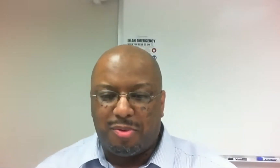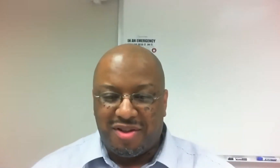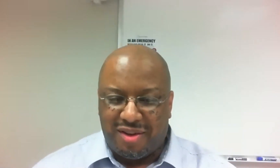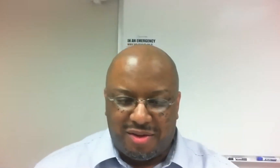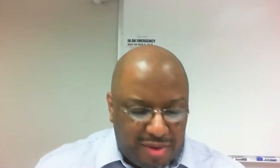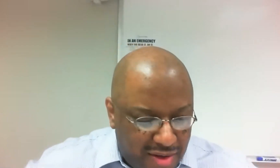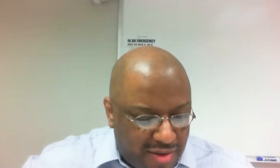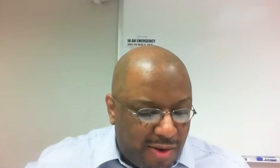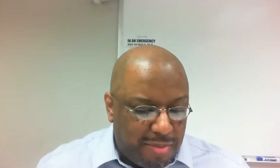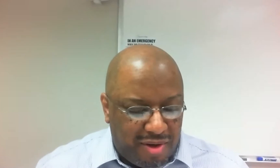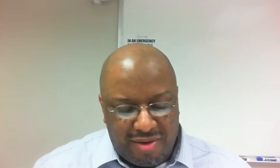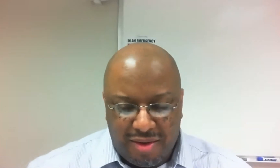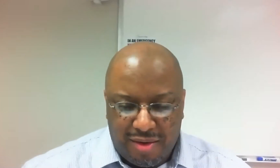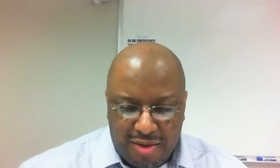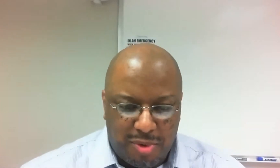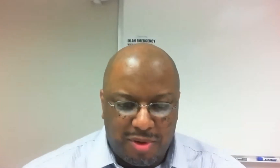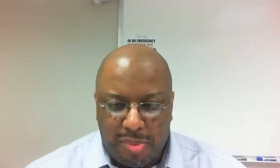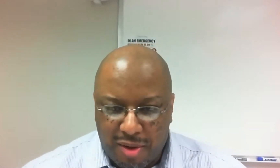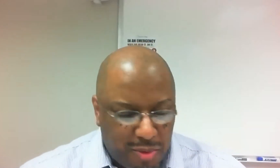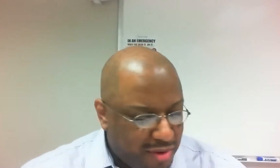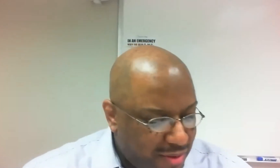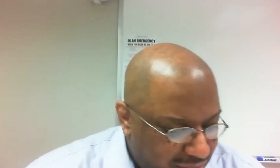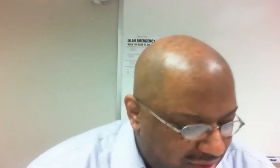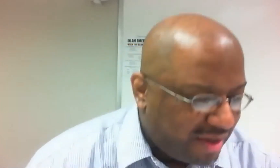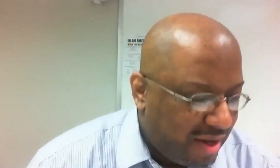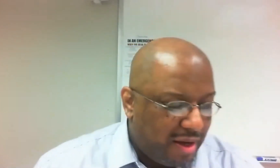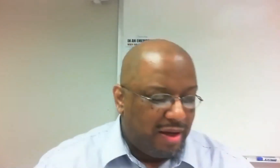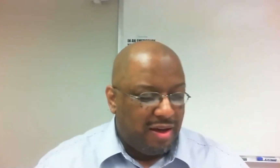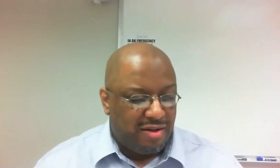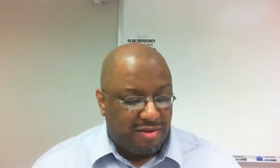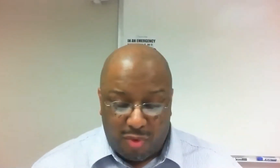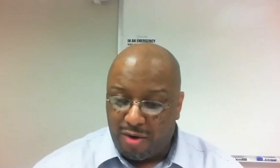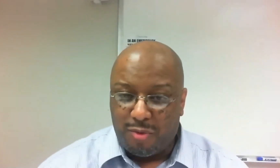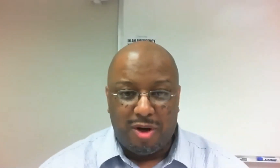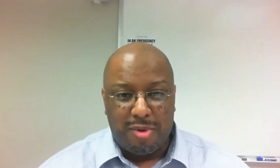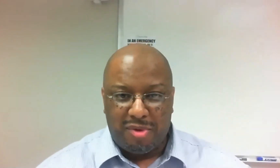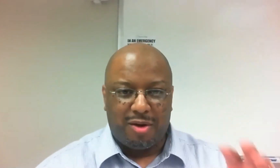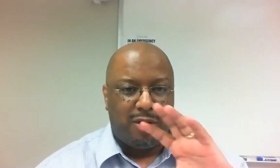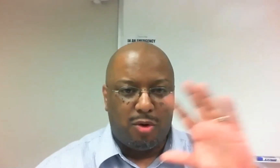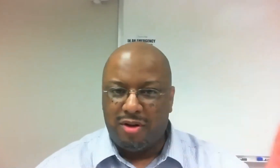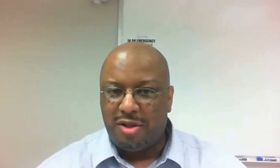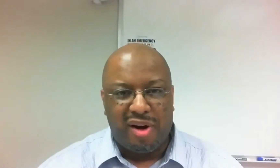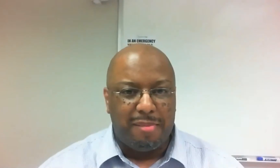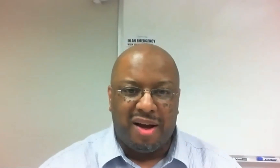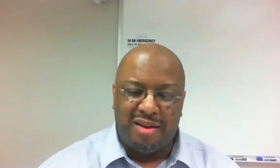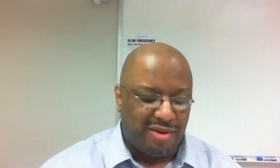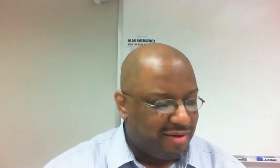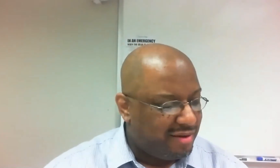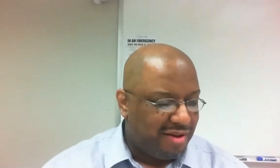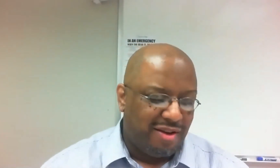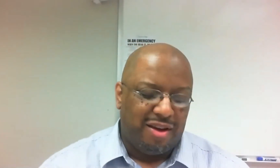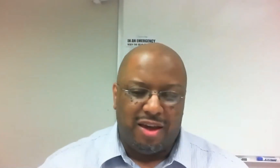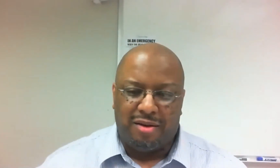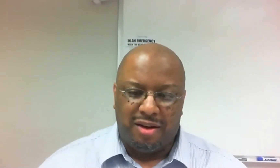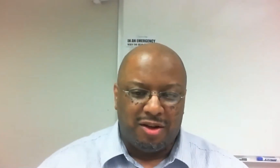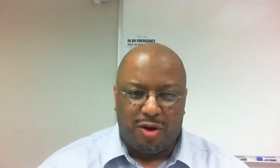so appreciate you guys allowing me to be on the panel with you. And it's quite overwhelming being around all of these bright minds and